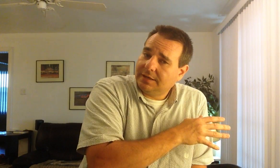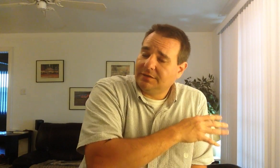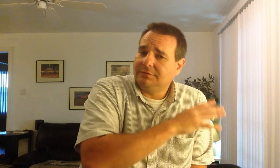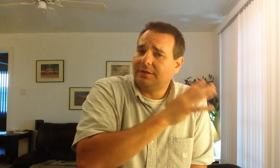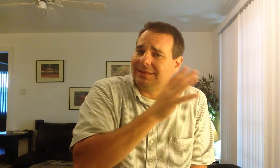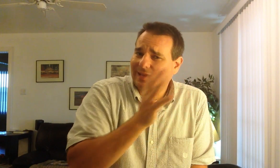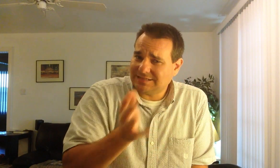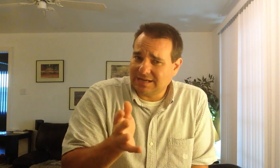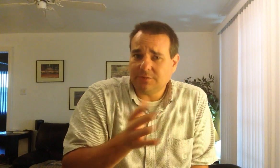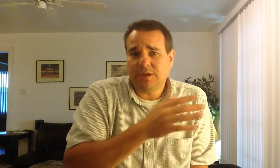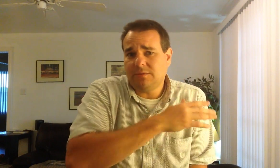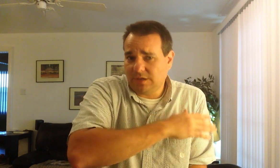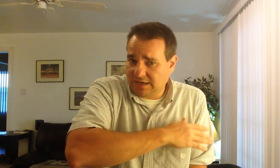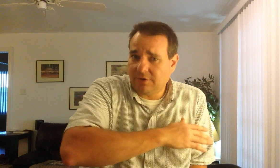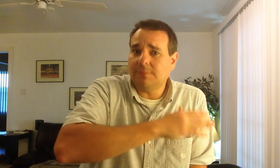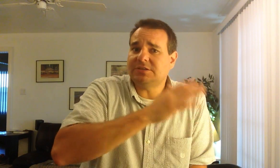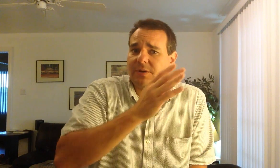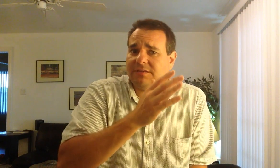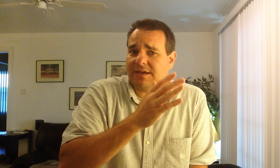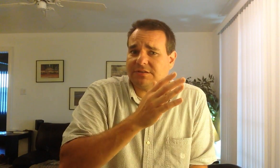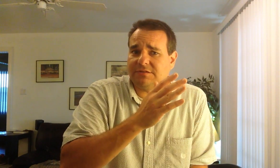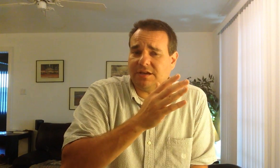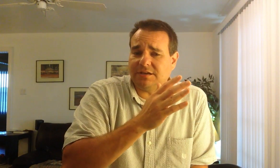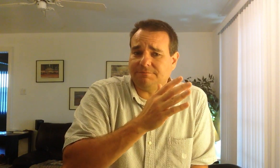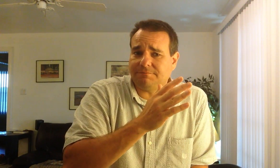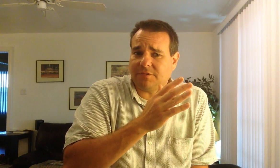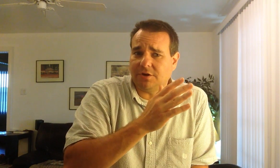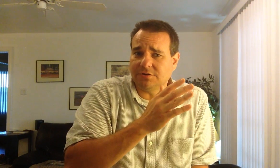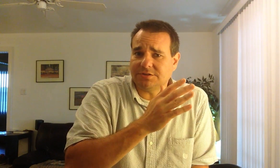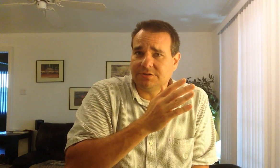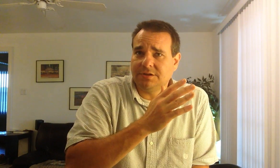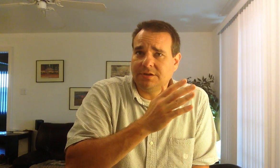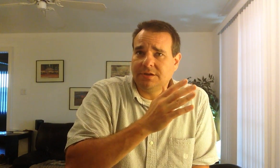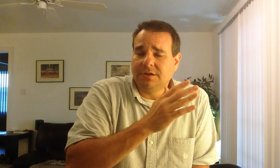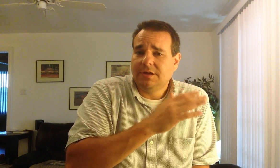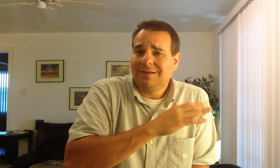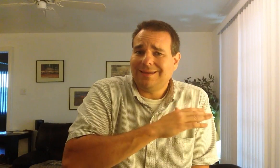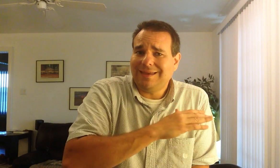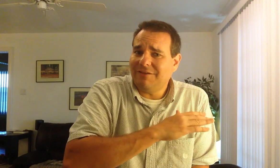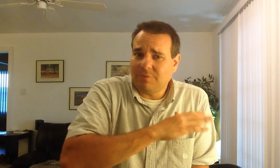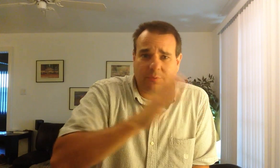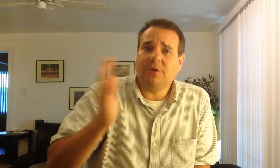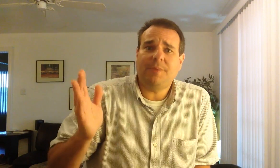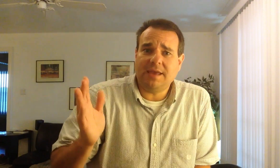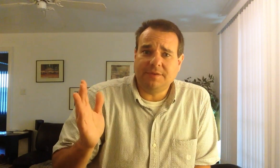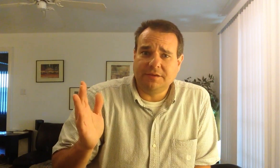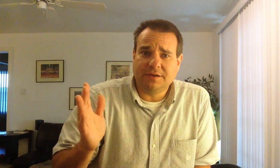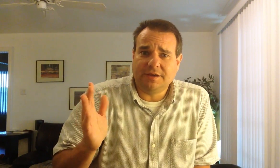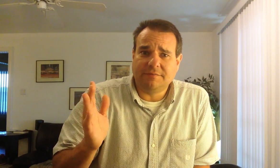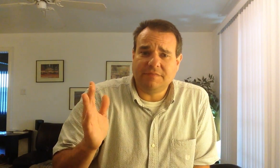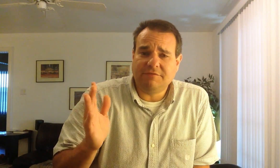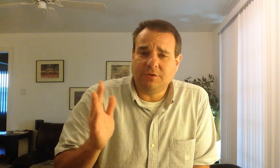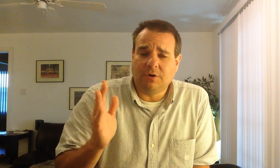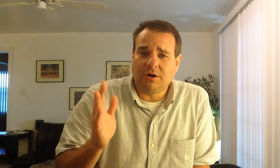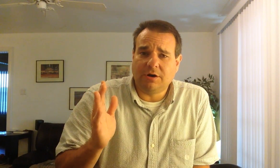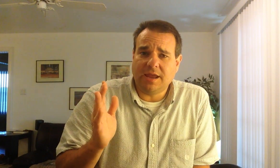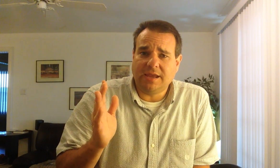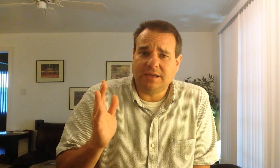Now, I think I said it. We can hear up to 20,000 hertz if we were a baby. If you are a